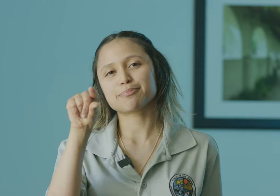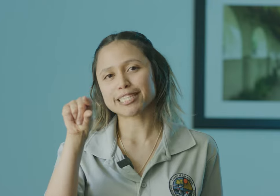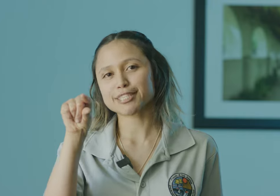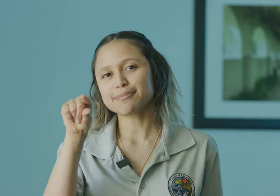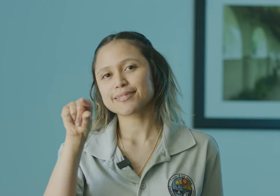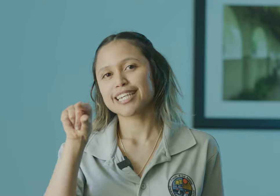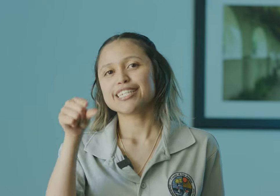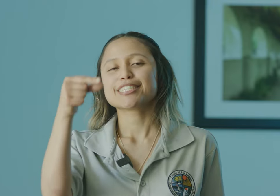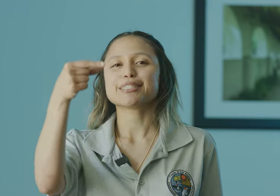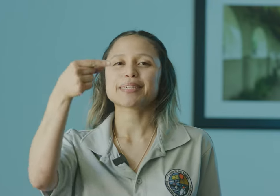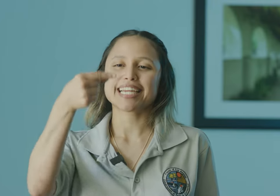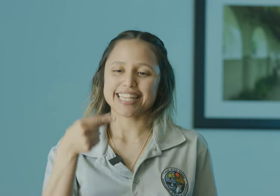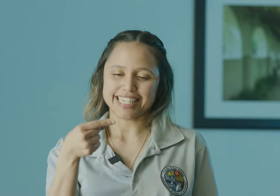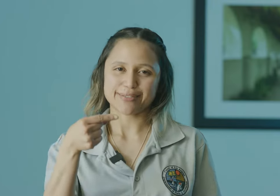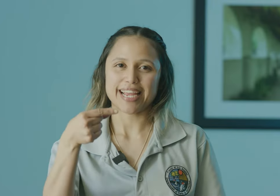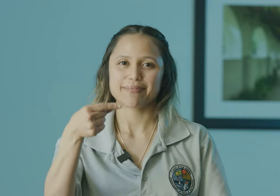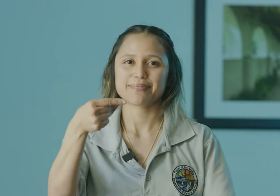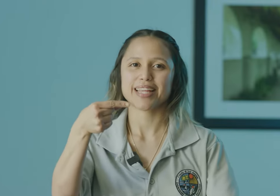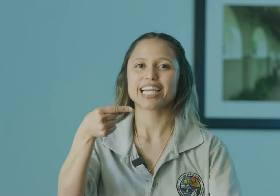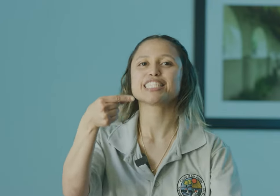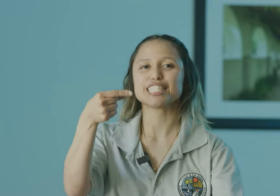special, so you bring it in this way. G.